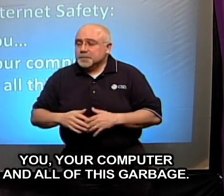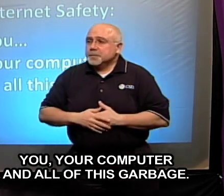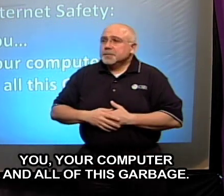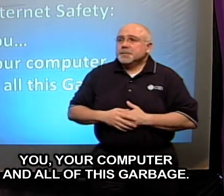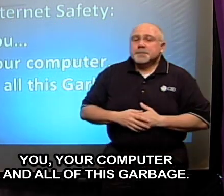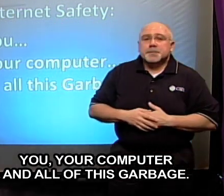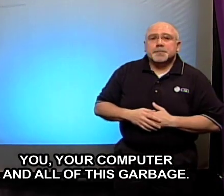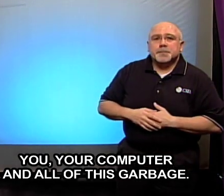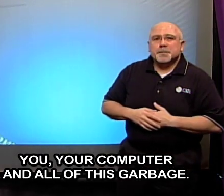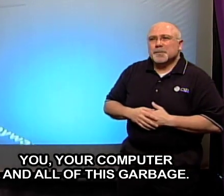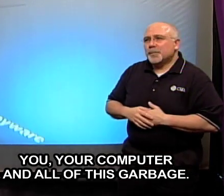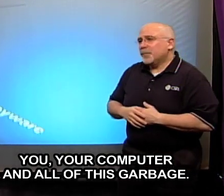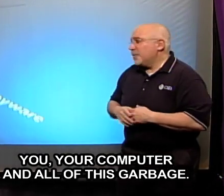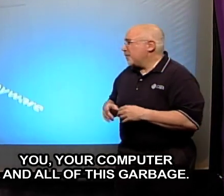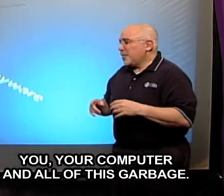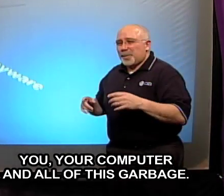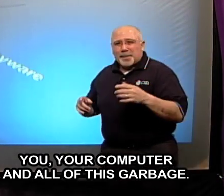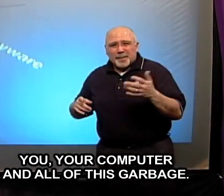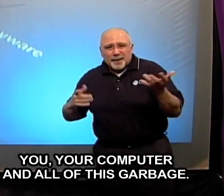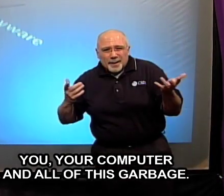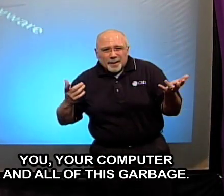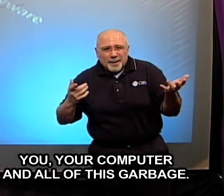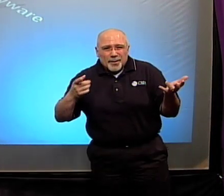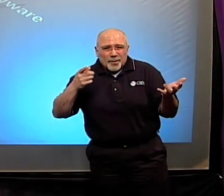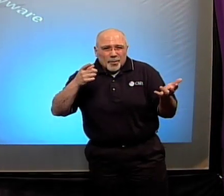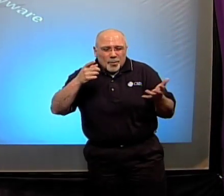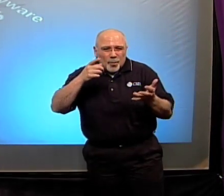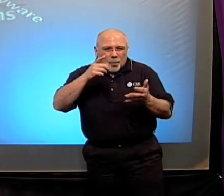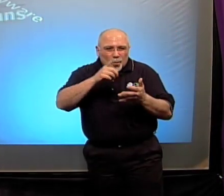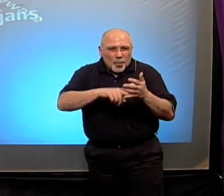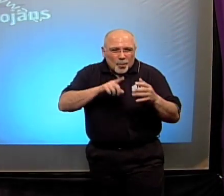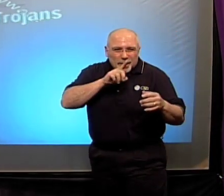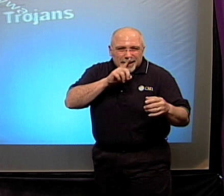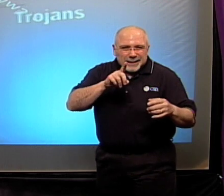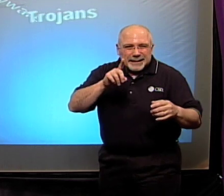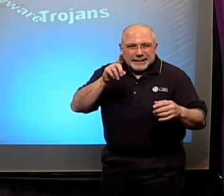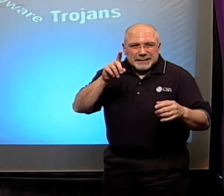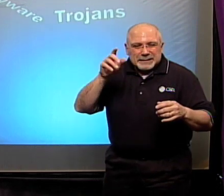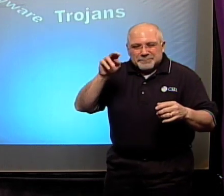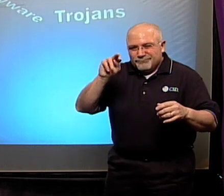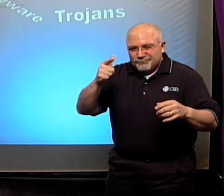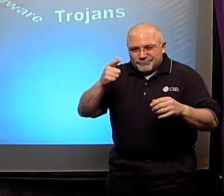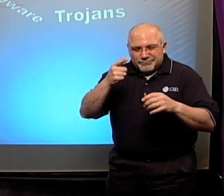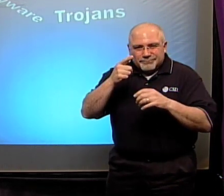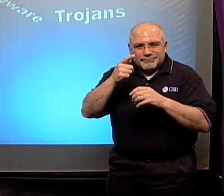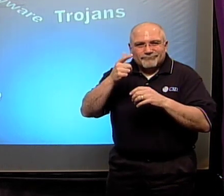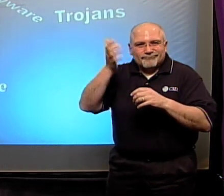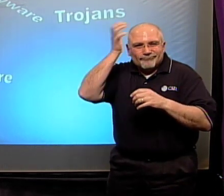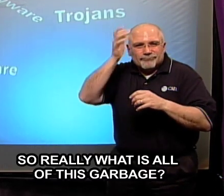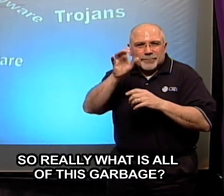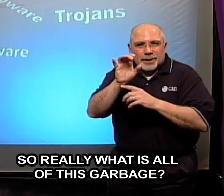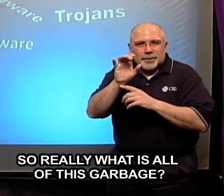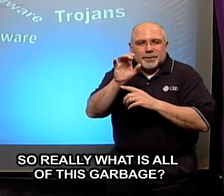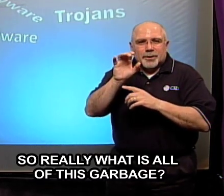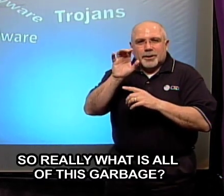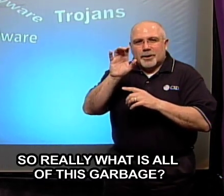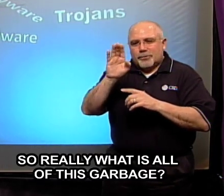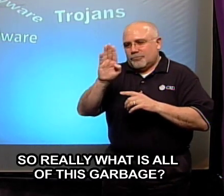so really what what is